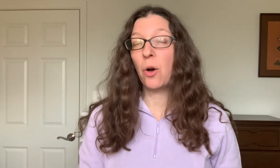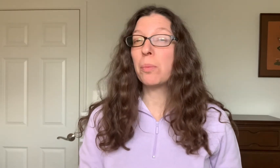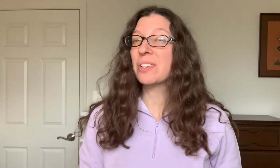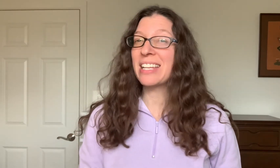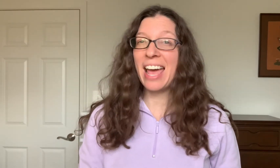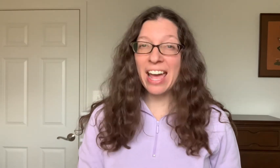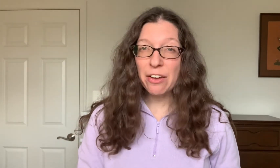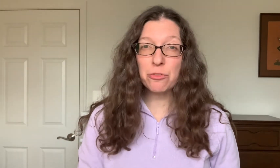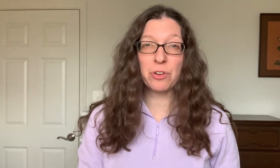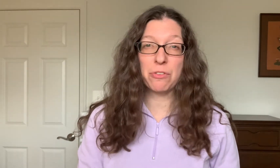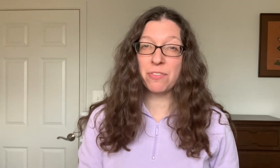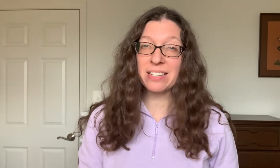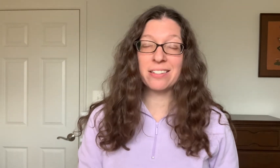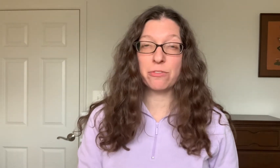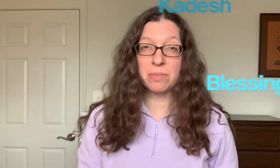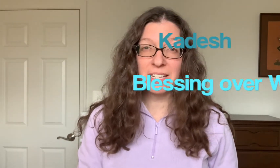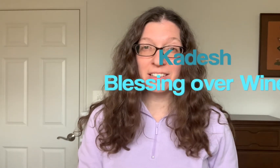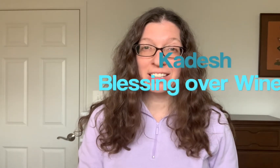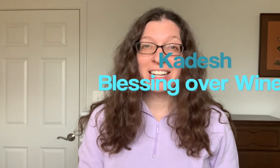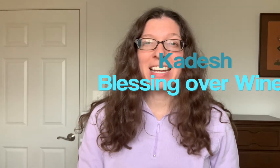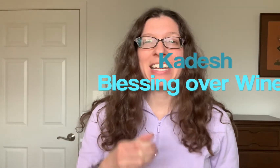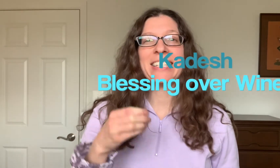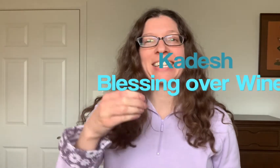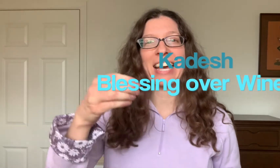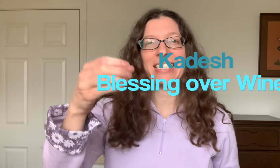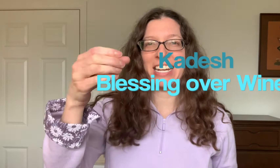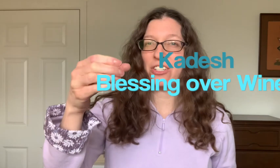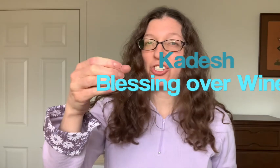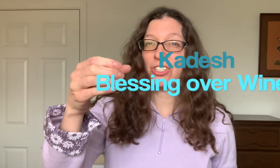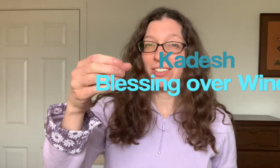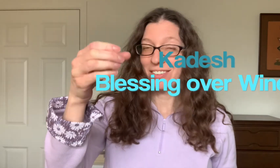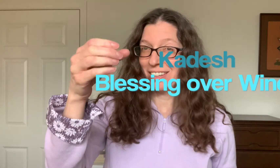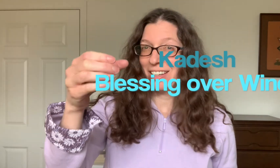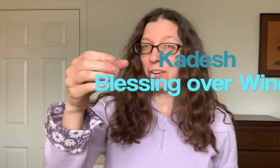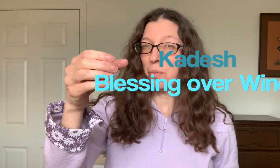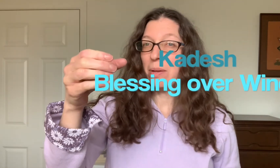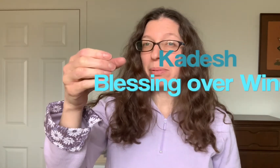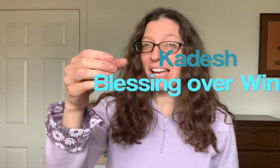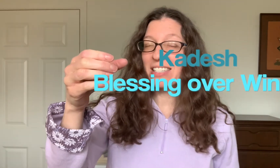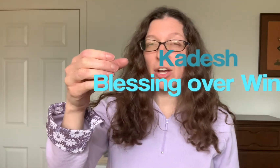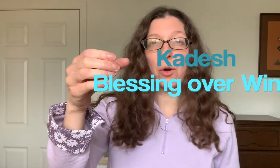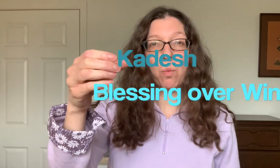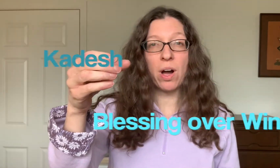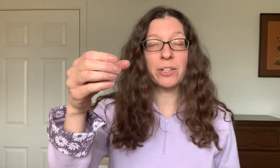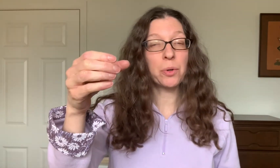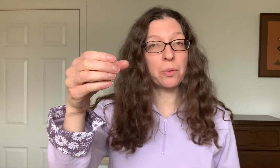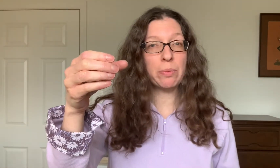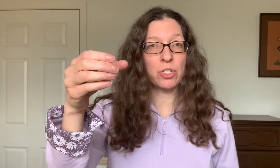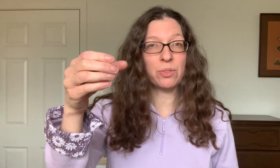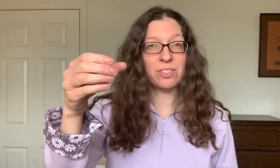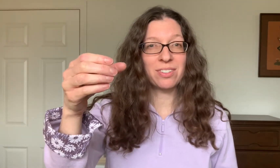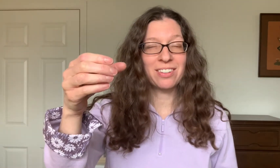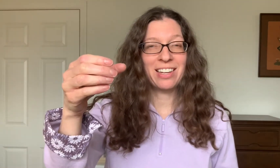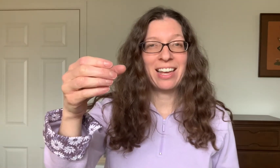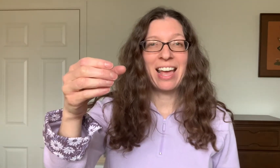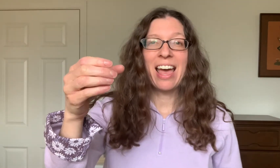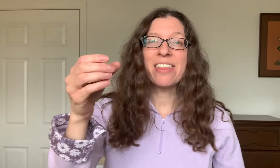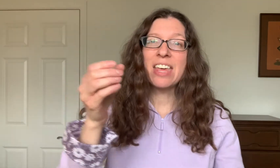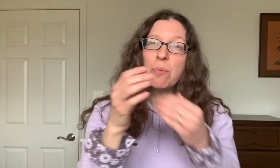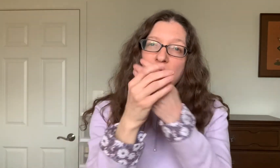almost every festive meal is Kadeh. Kadeh Shurchatz, bless our wine or grape juice. And then we